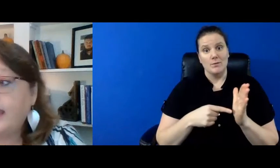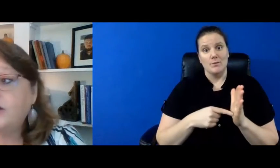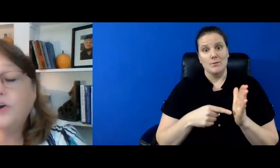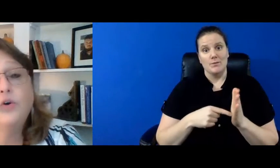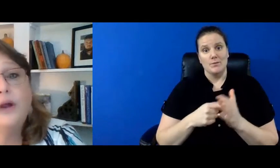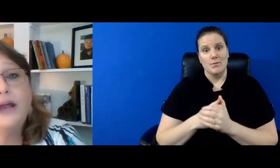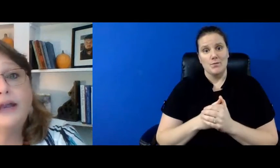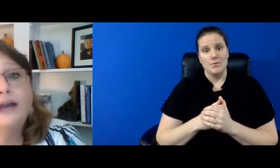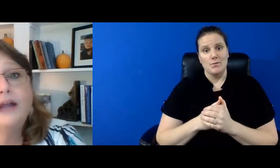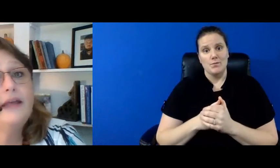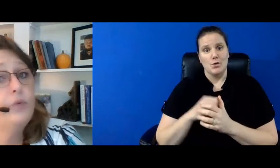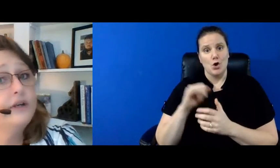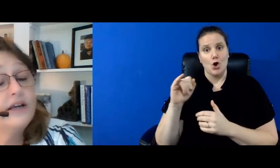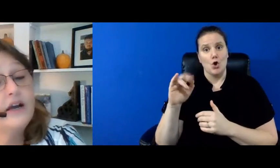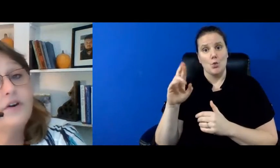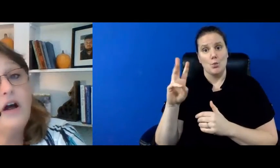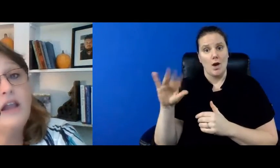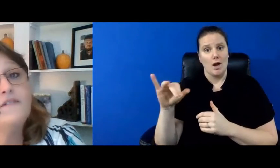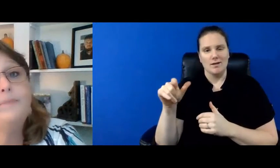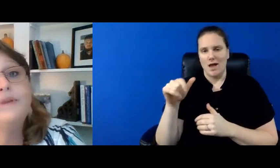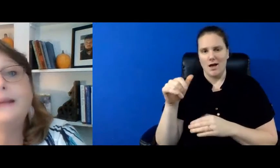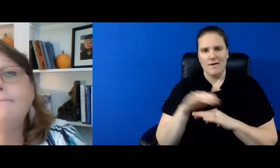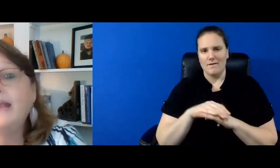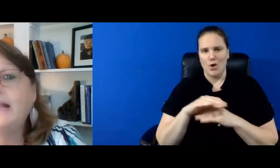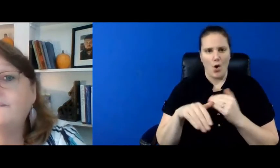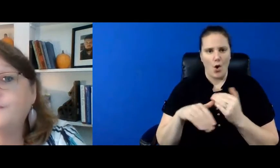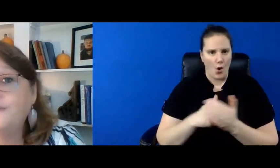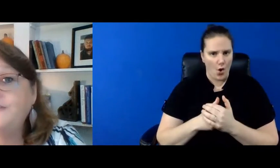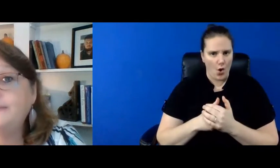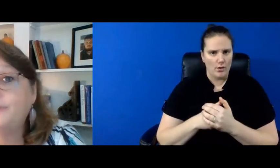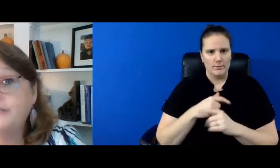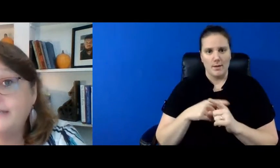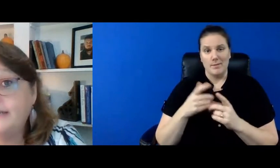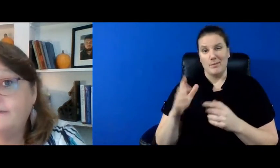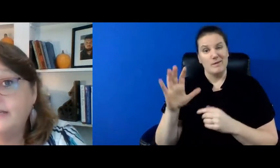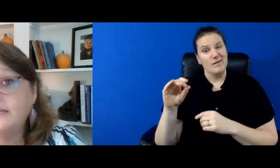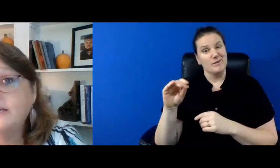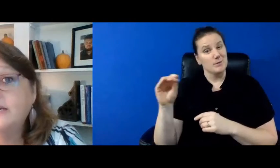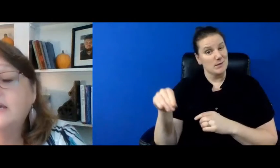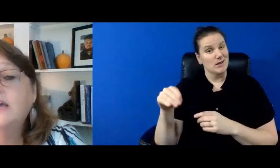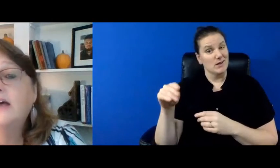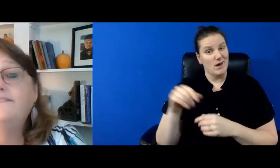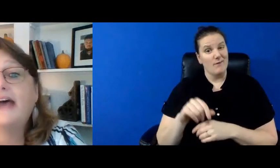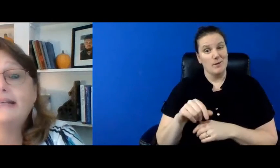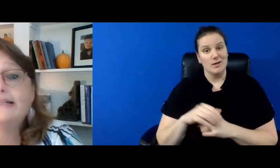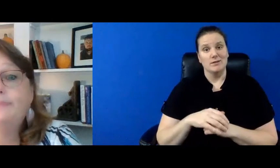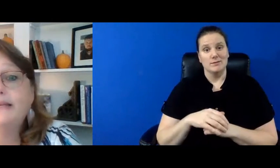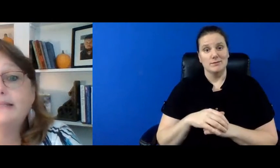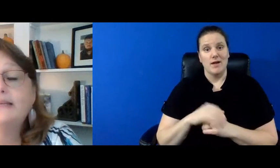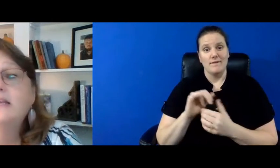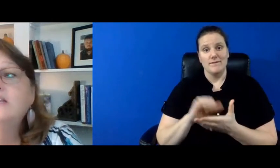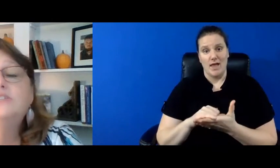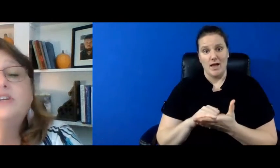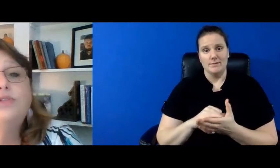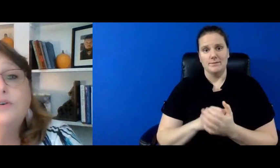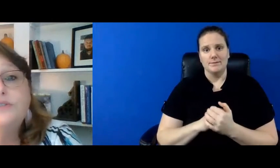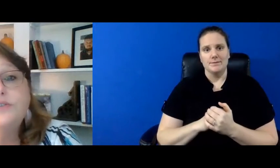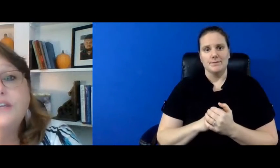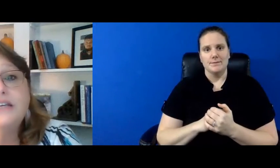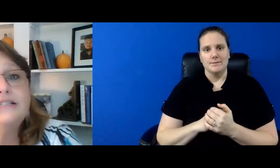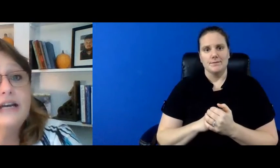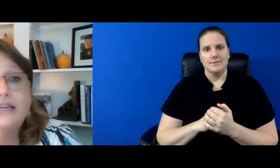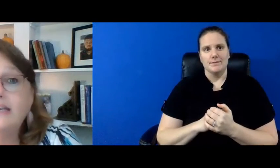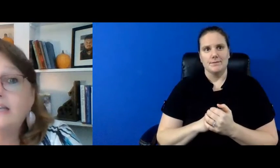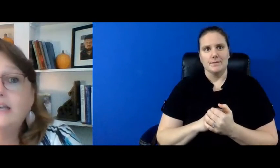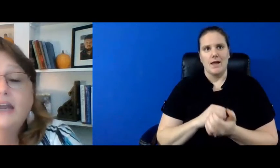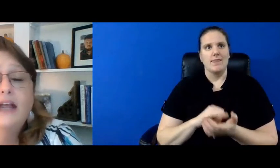an irway they wouldn't cover all of it but they may cover 50 of it of that expense so those